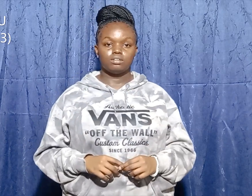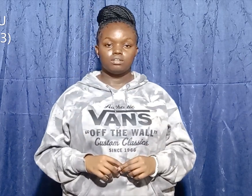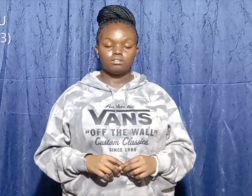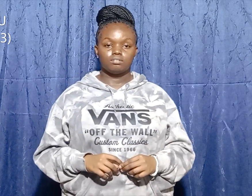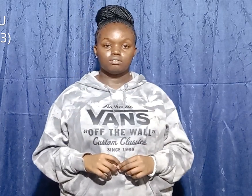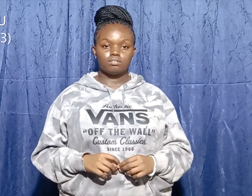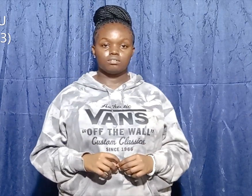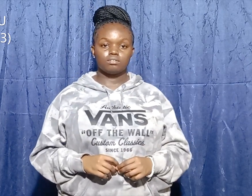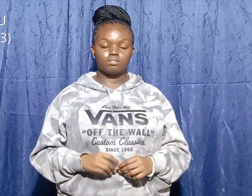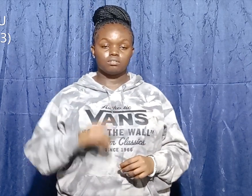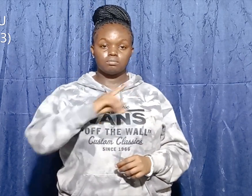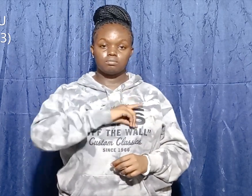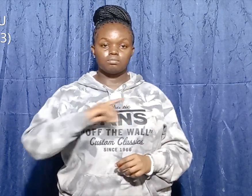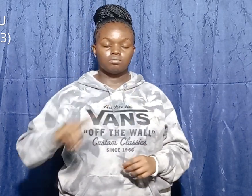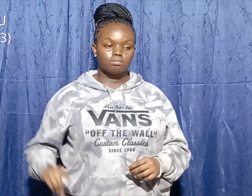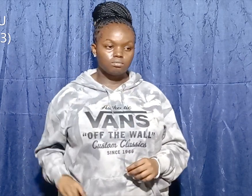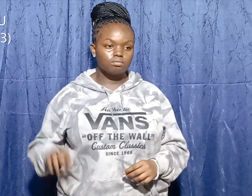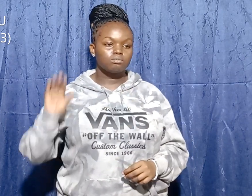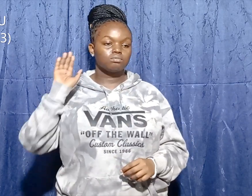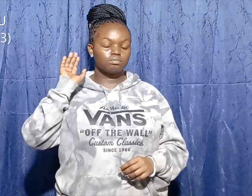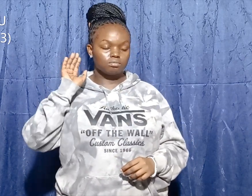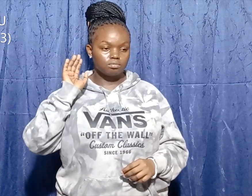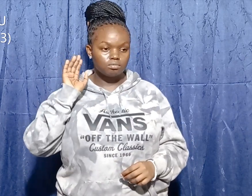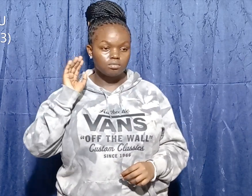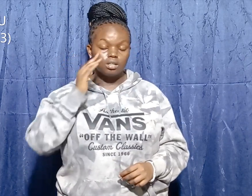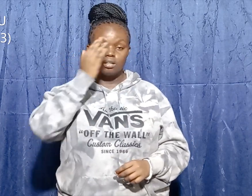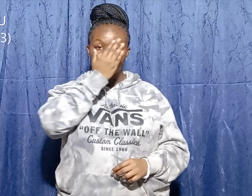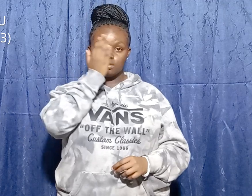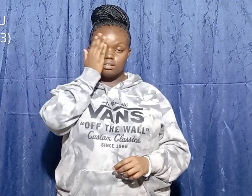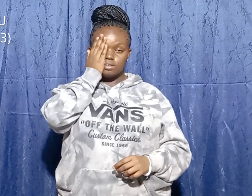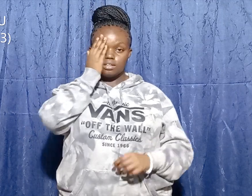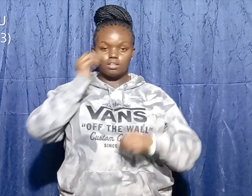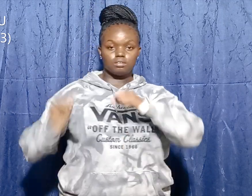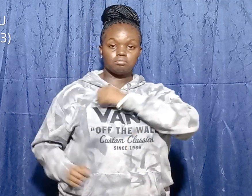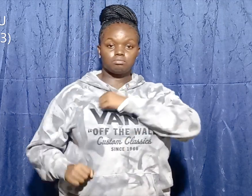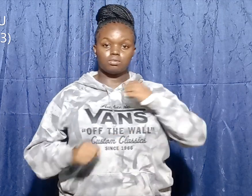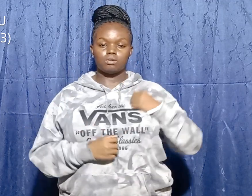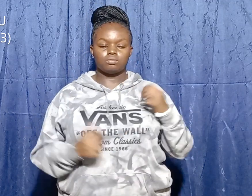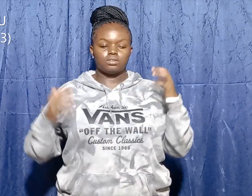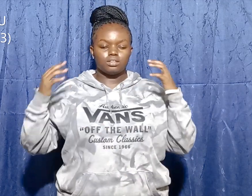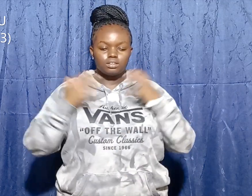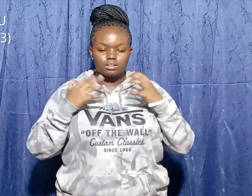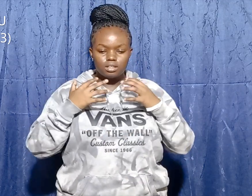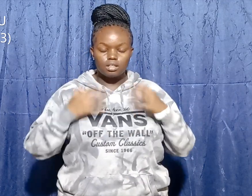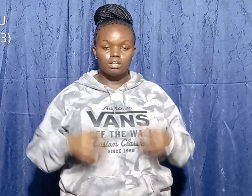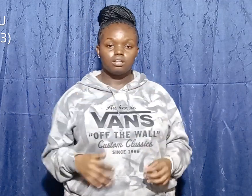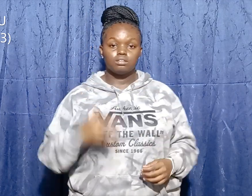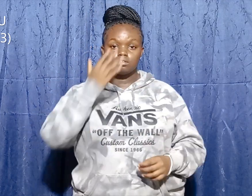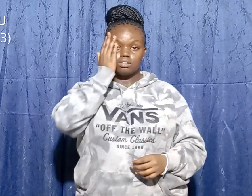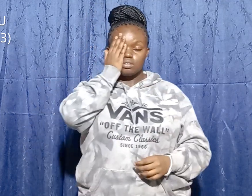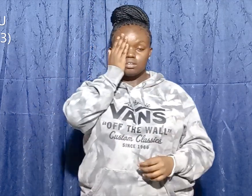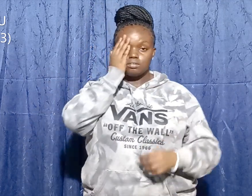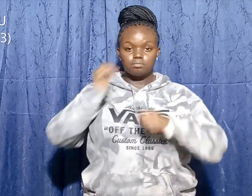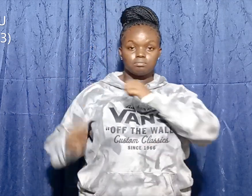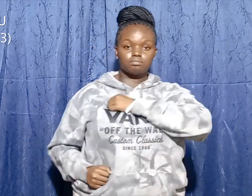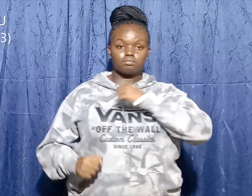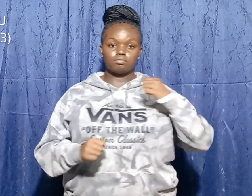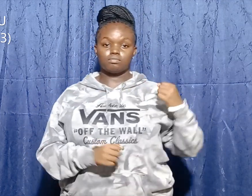David heard Israelite soldiers were scared. Israelite soldiers were talking to each other.